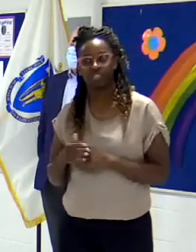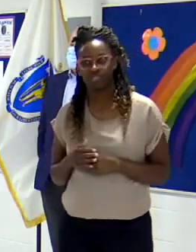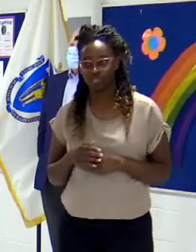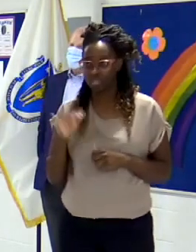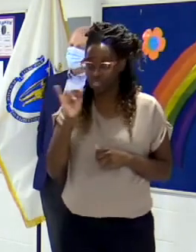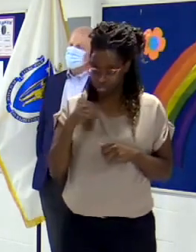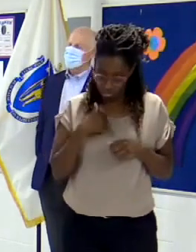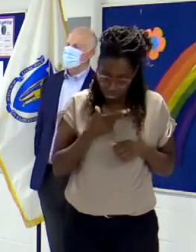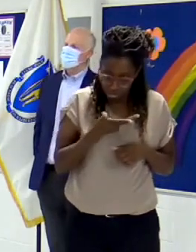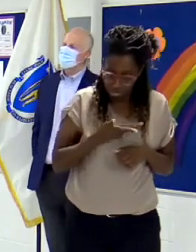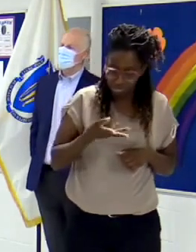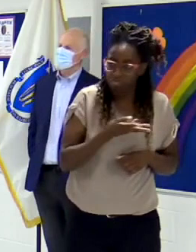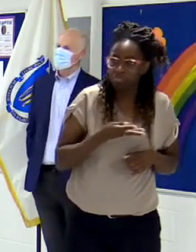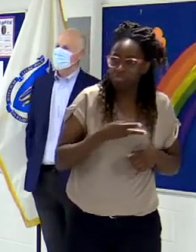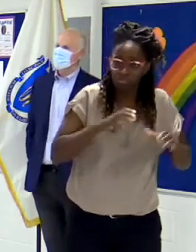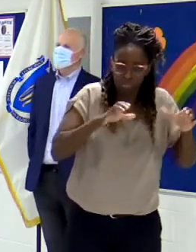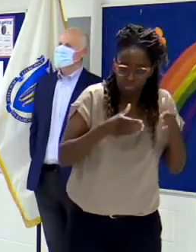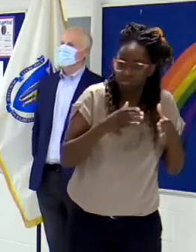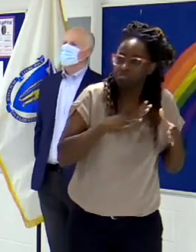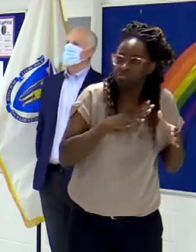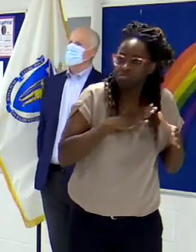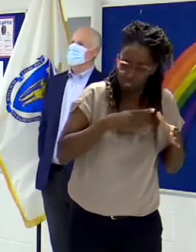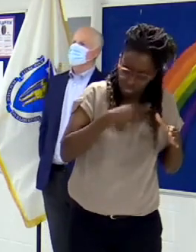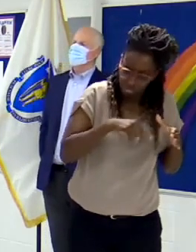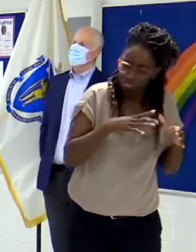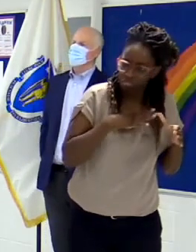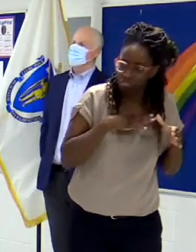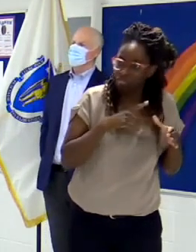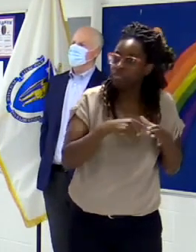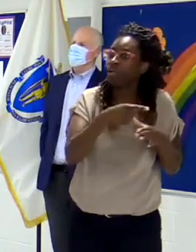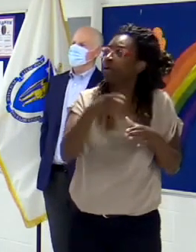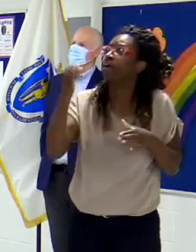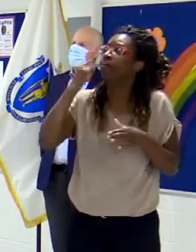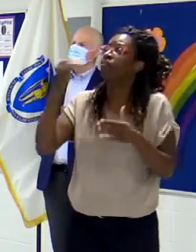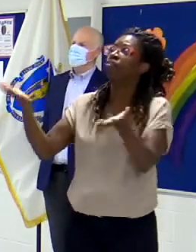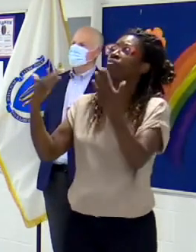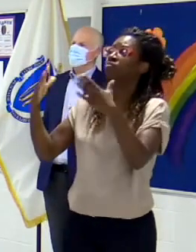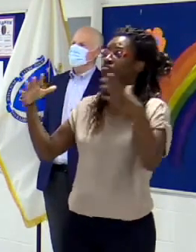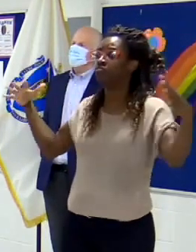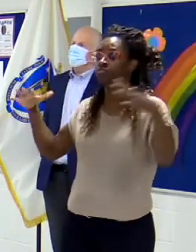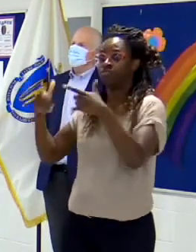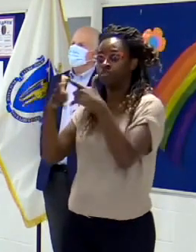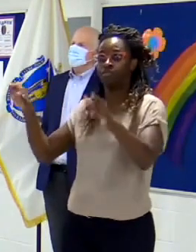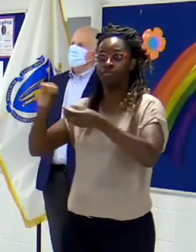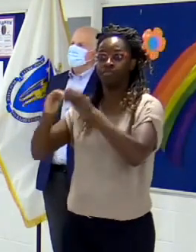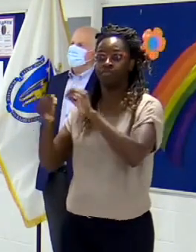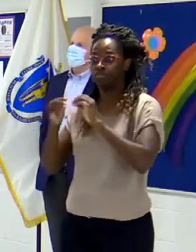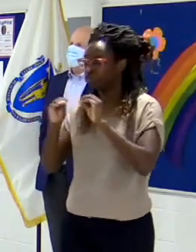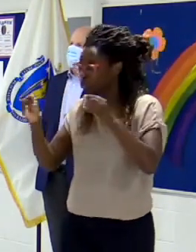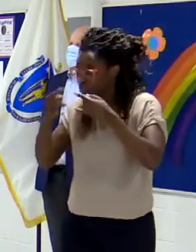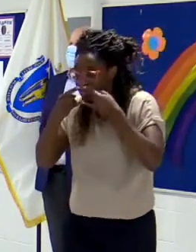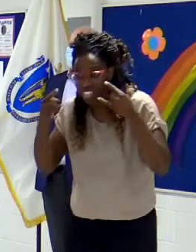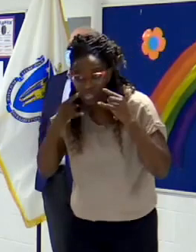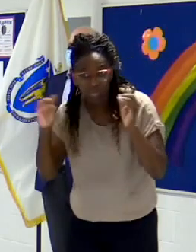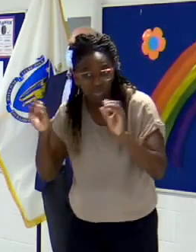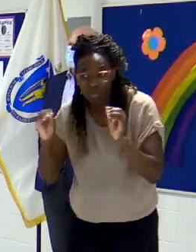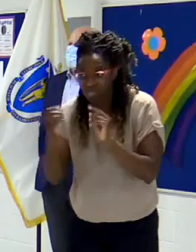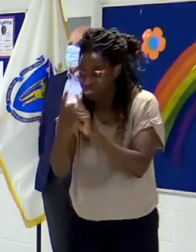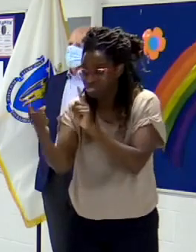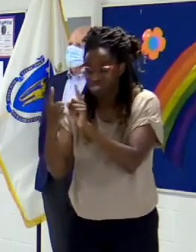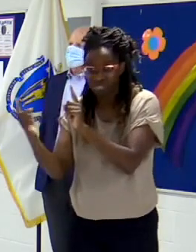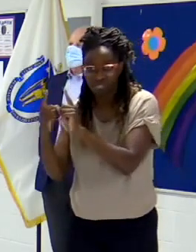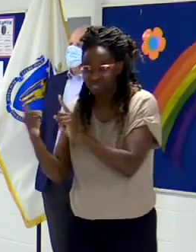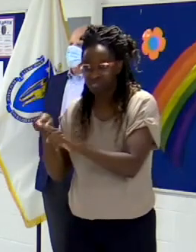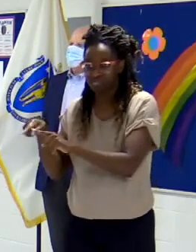core family circle. Um, if people aren't going to wear masks, aren't going to distance, aren't going to do the things that they do when they're in school or at